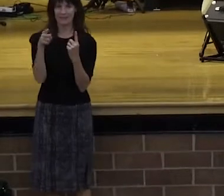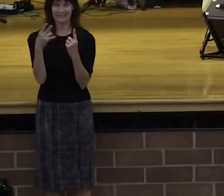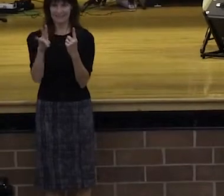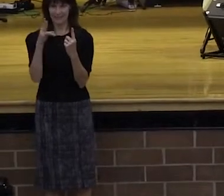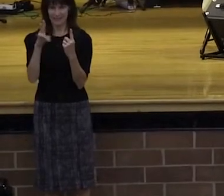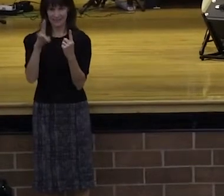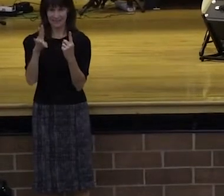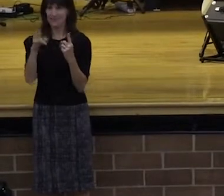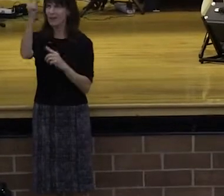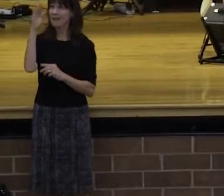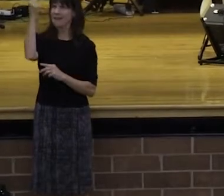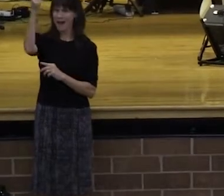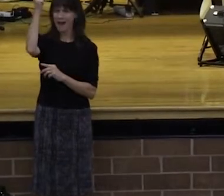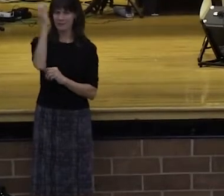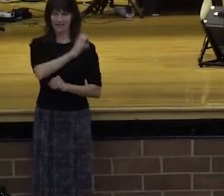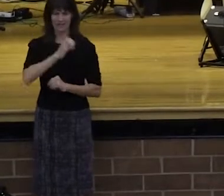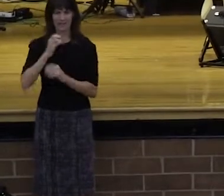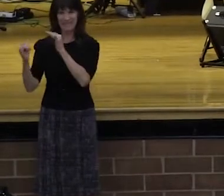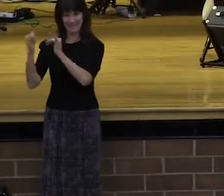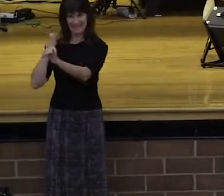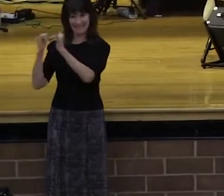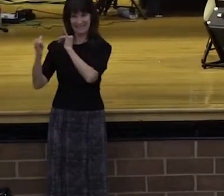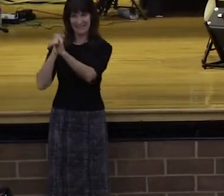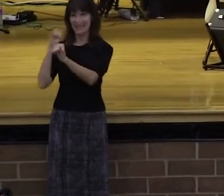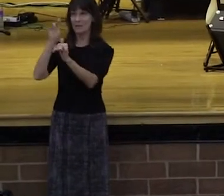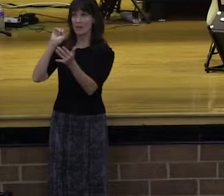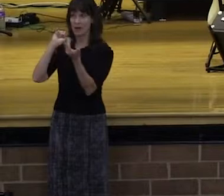no variation or shadow or turning. Father, we just pray.